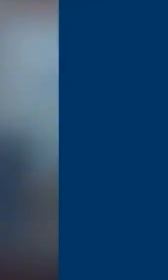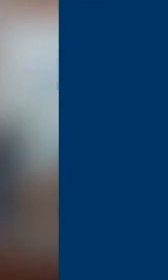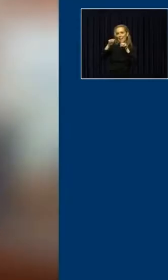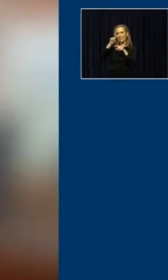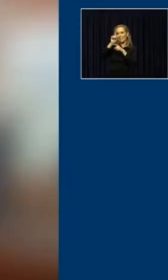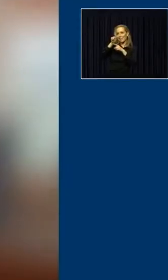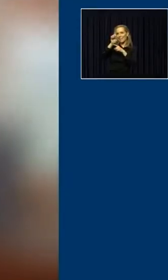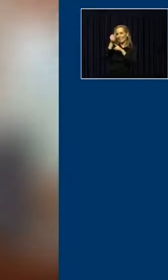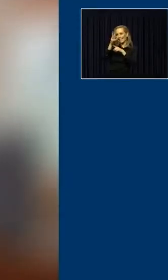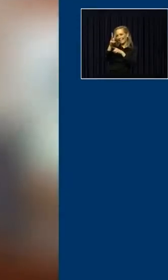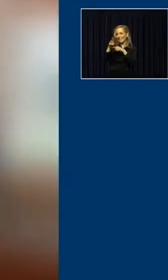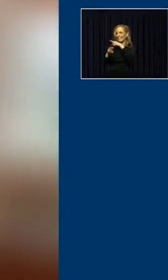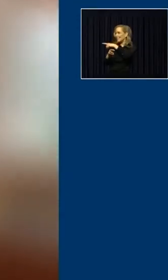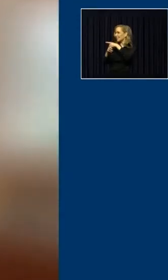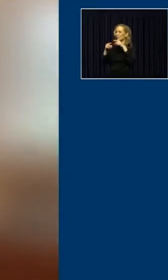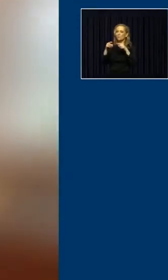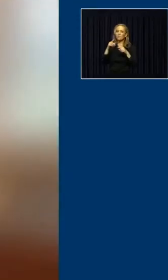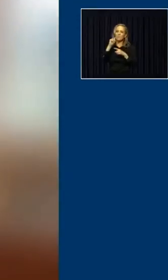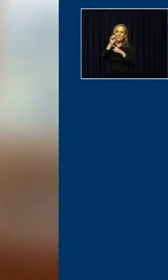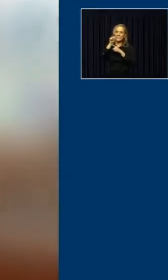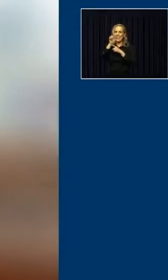Let's play it. Take 16.